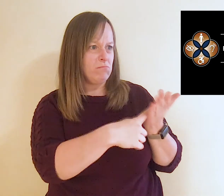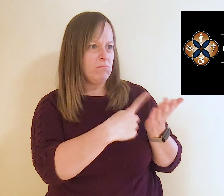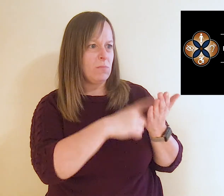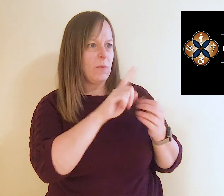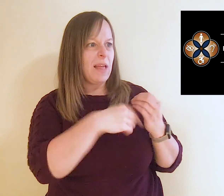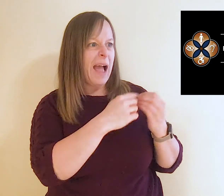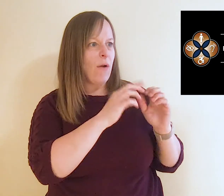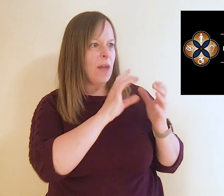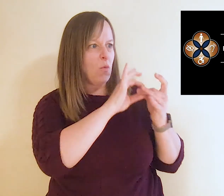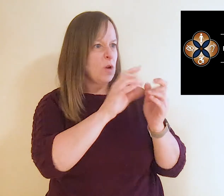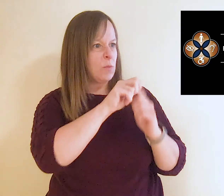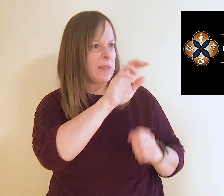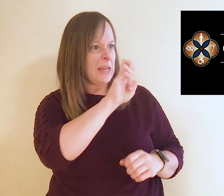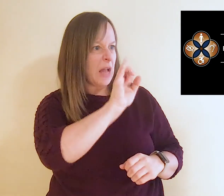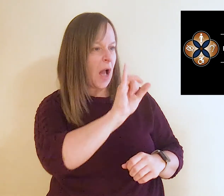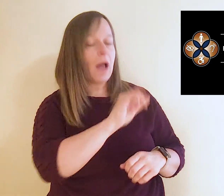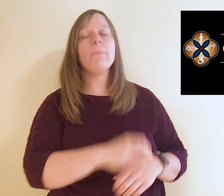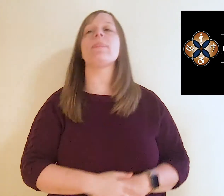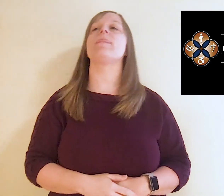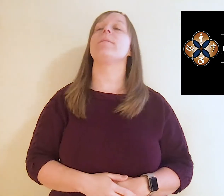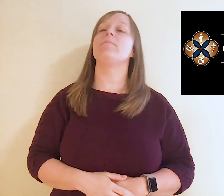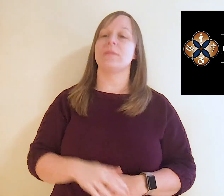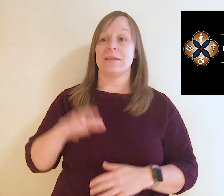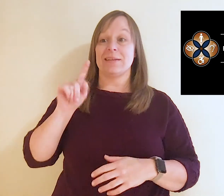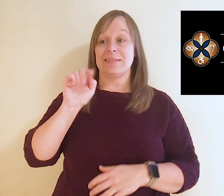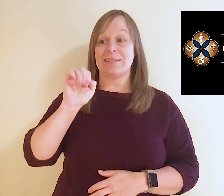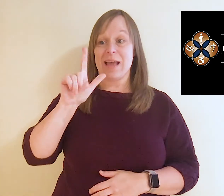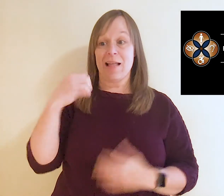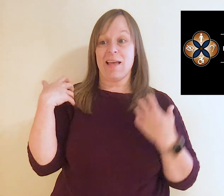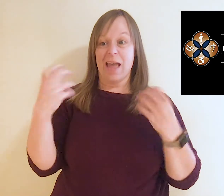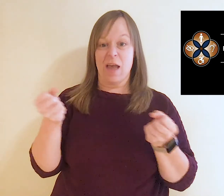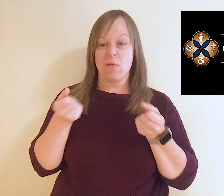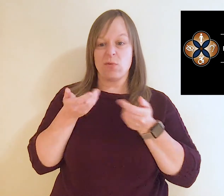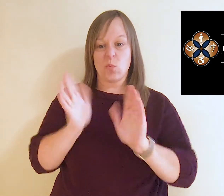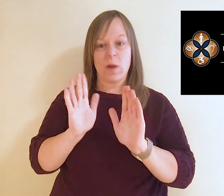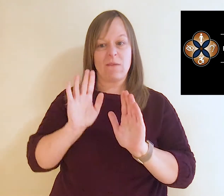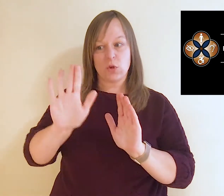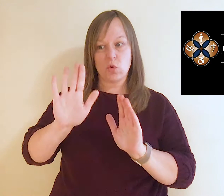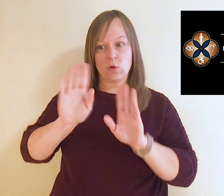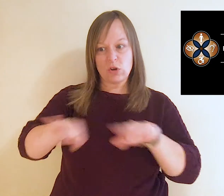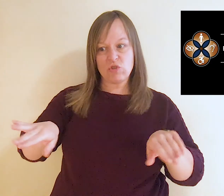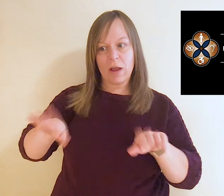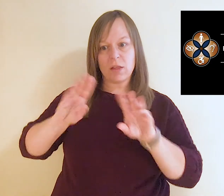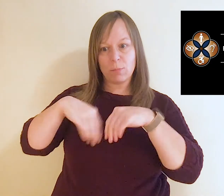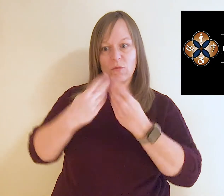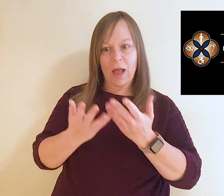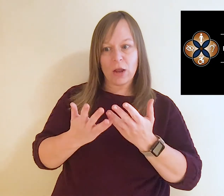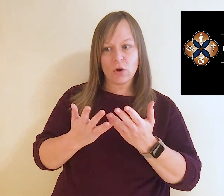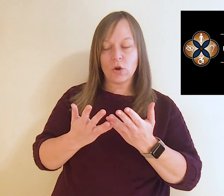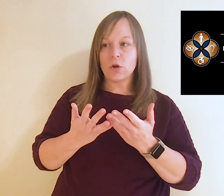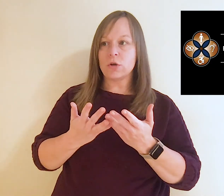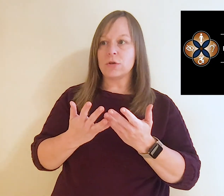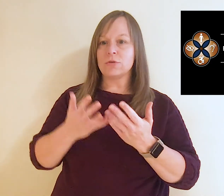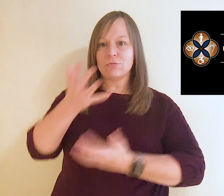that and how that works. So, telehealth is a way for you and your child's provider to